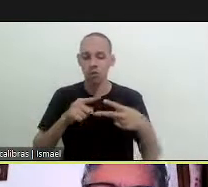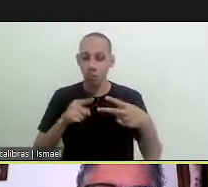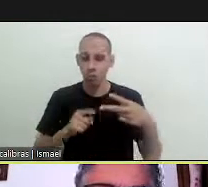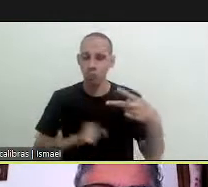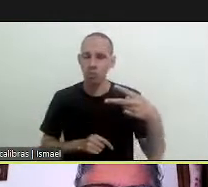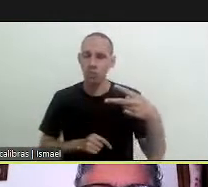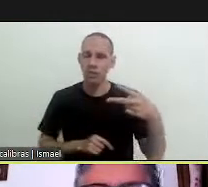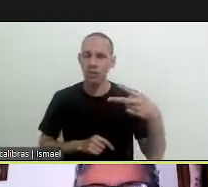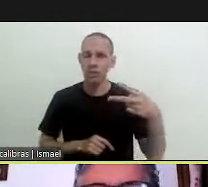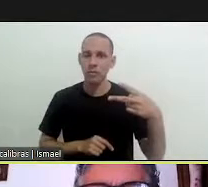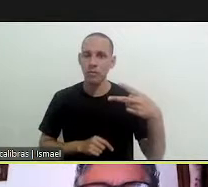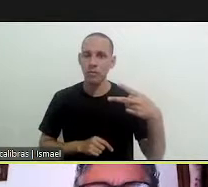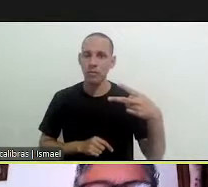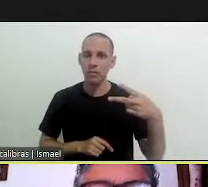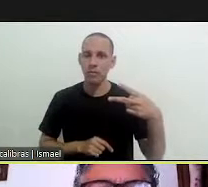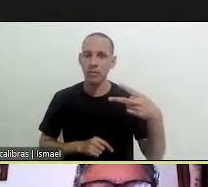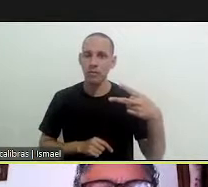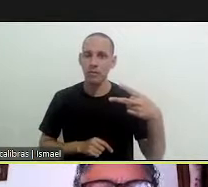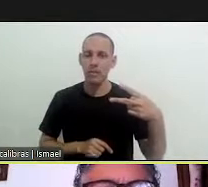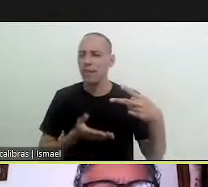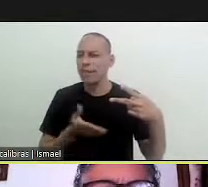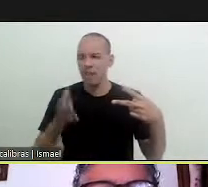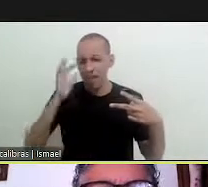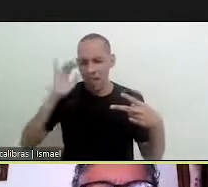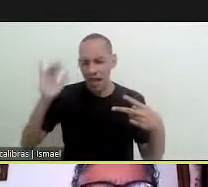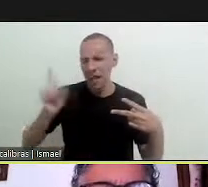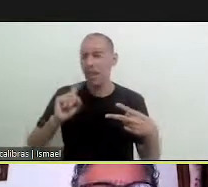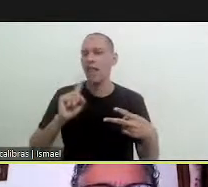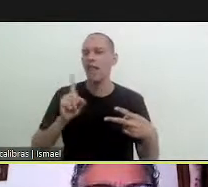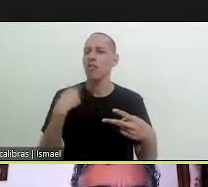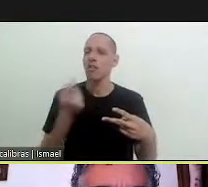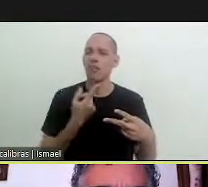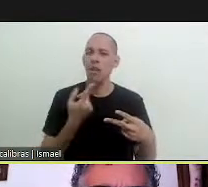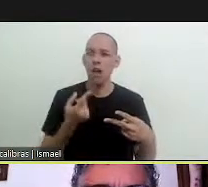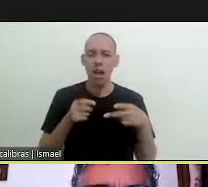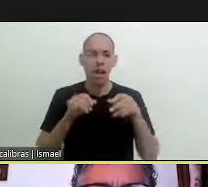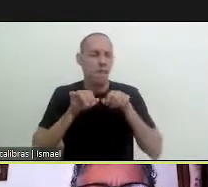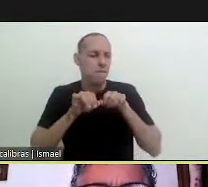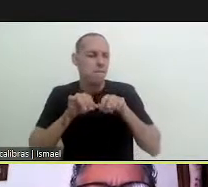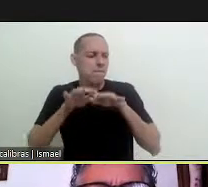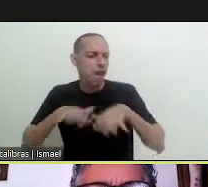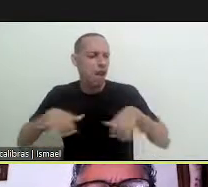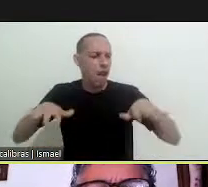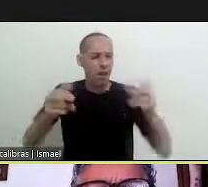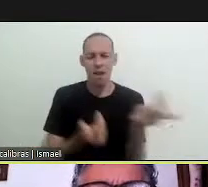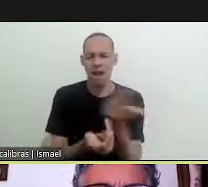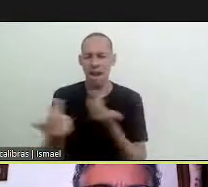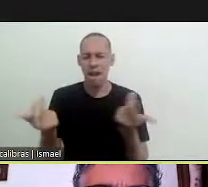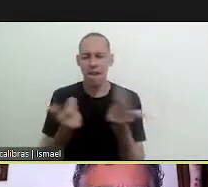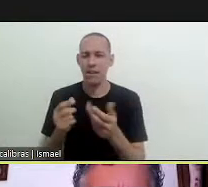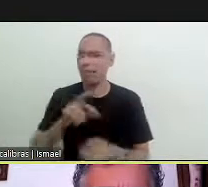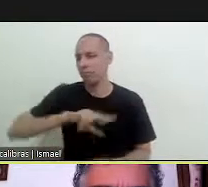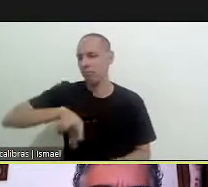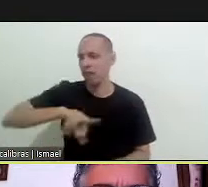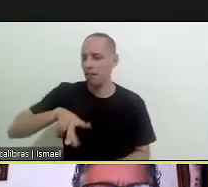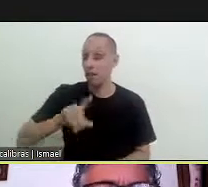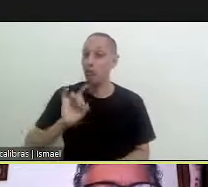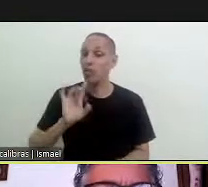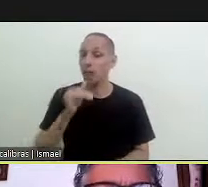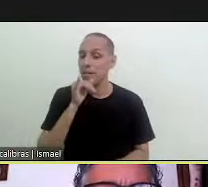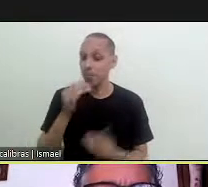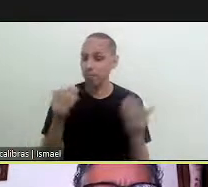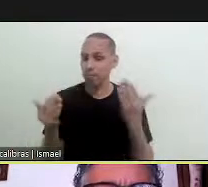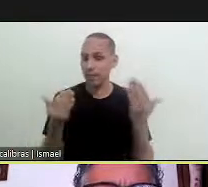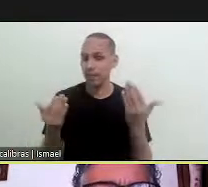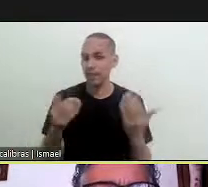like to mention two which i do not want you to think but we are generalizing in other words what i'm going